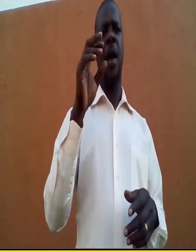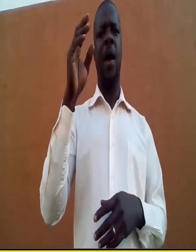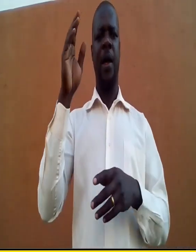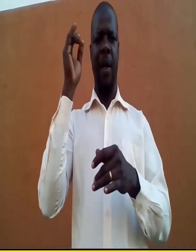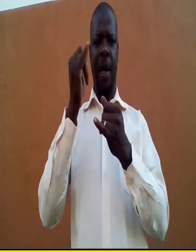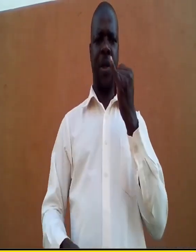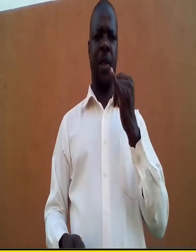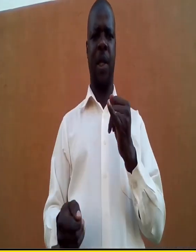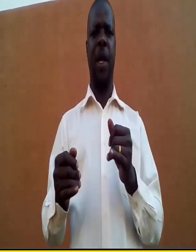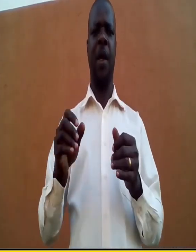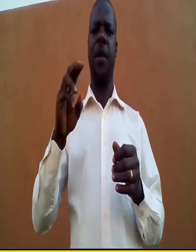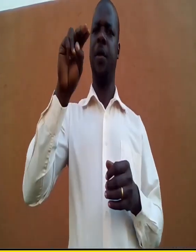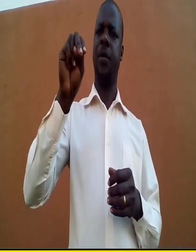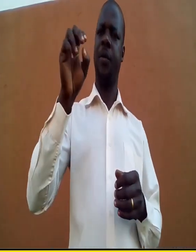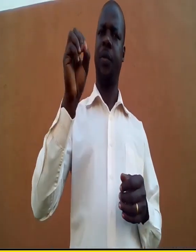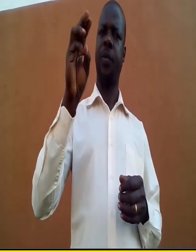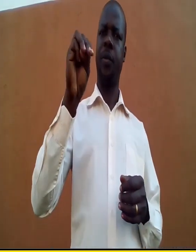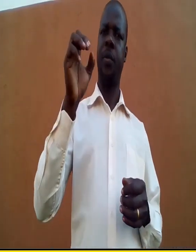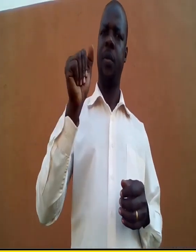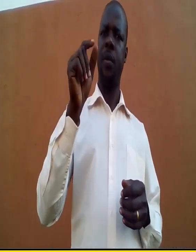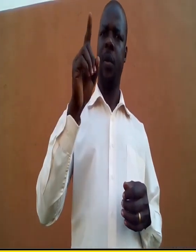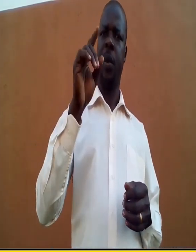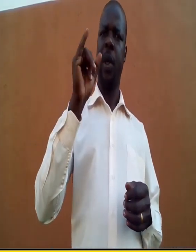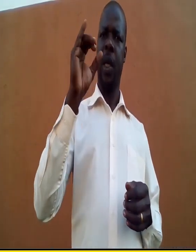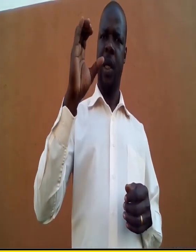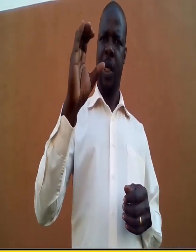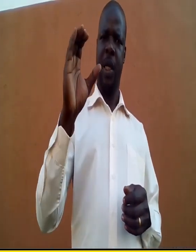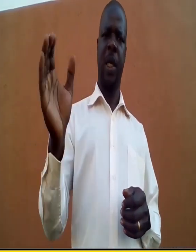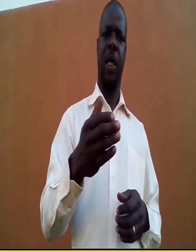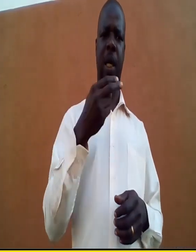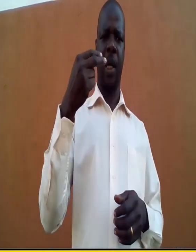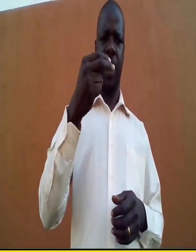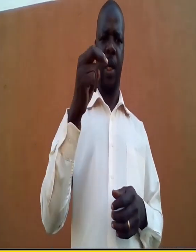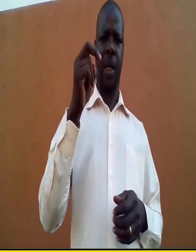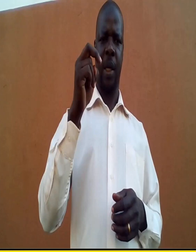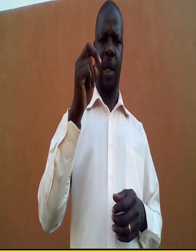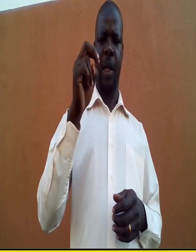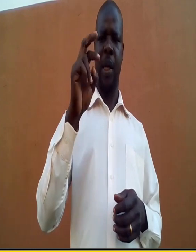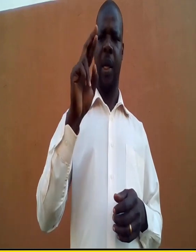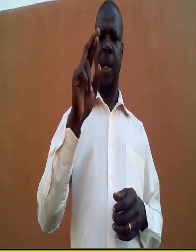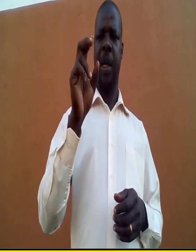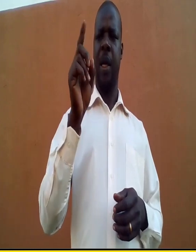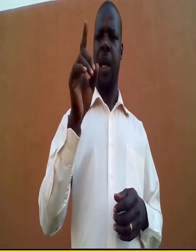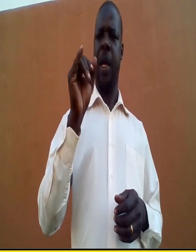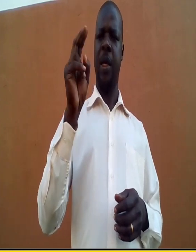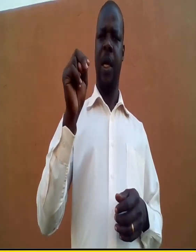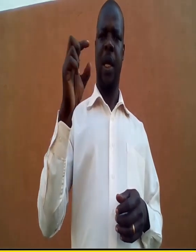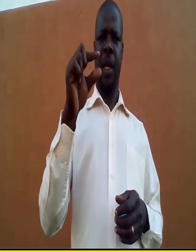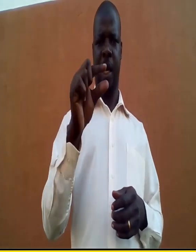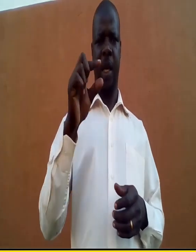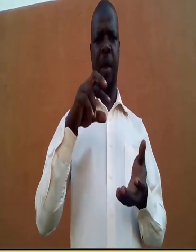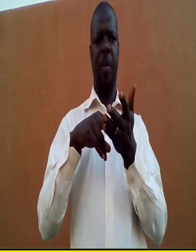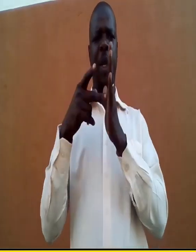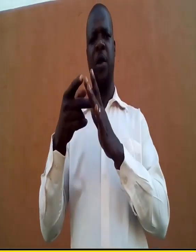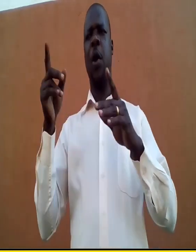planting crops. Lastly, we have nomadic herding.